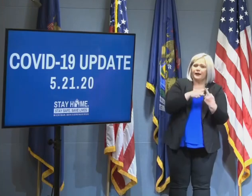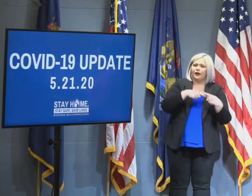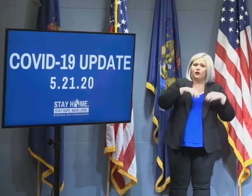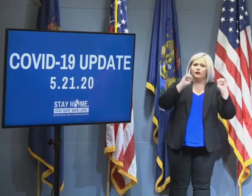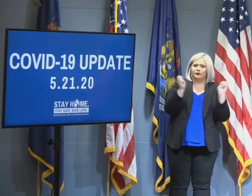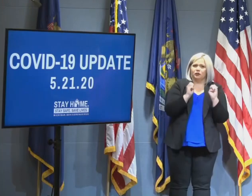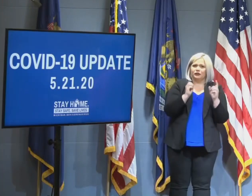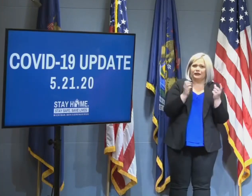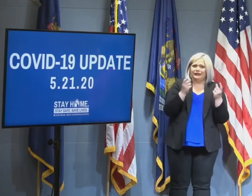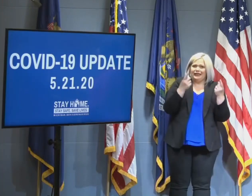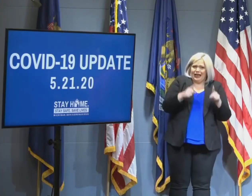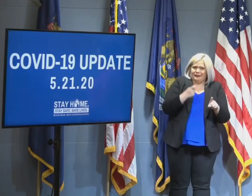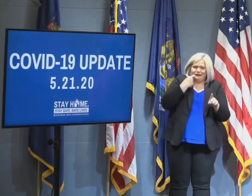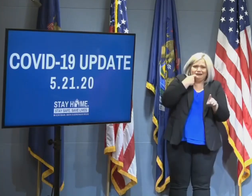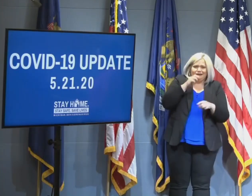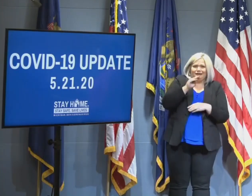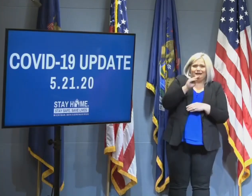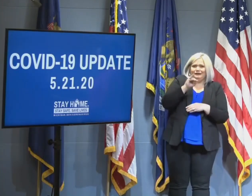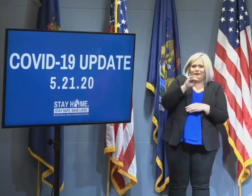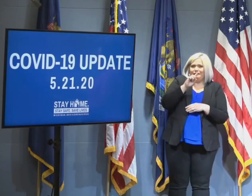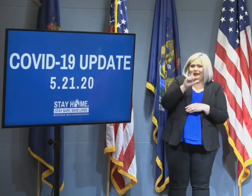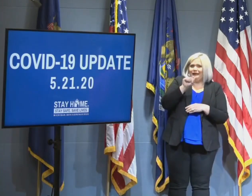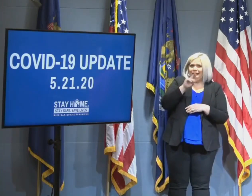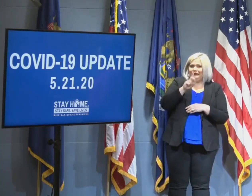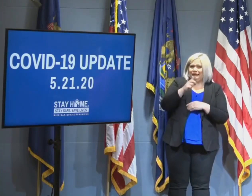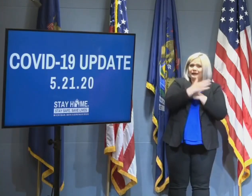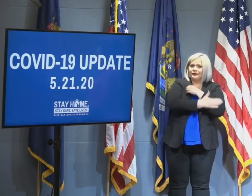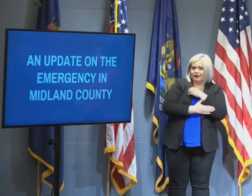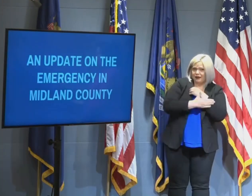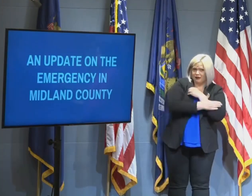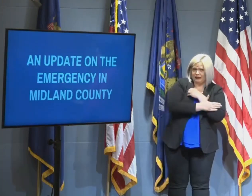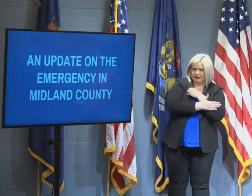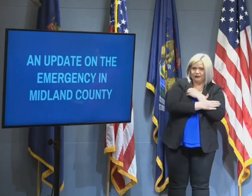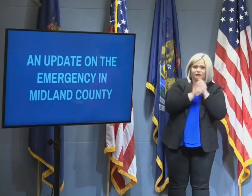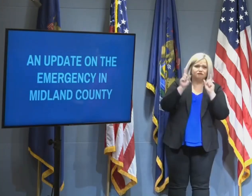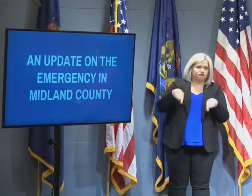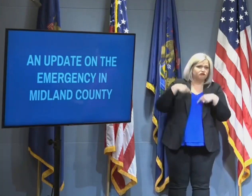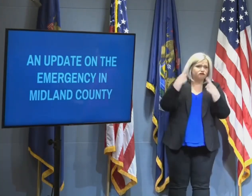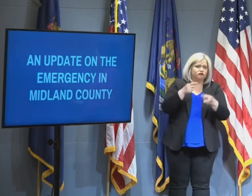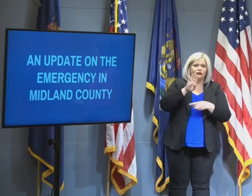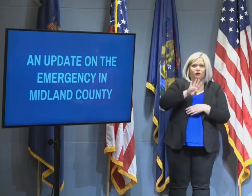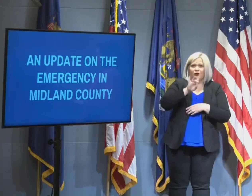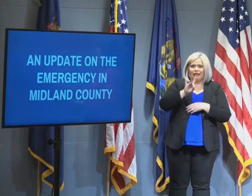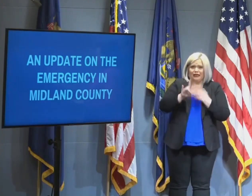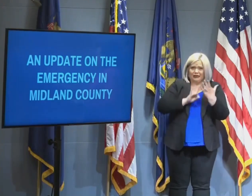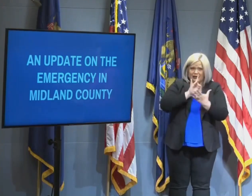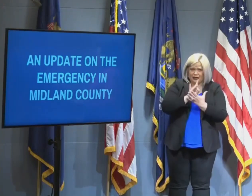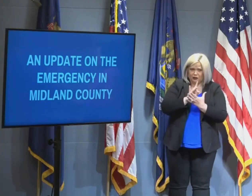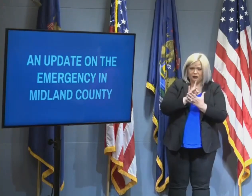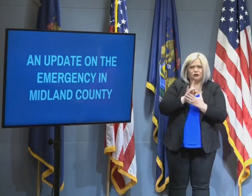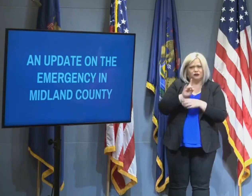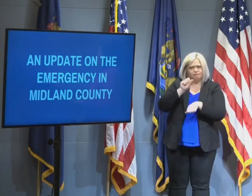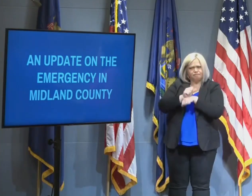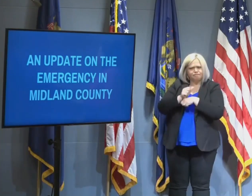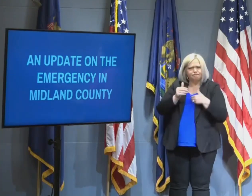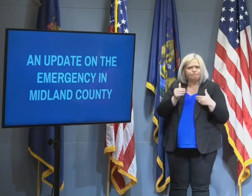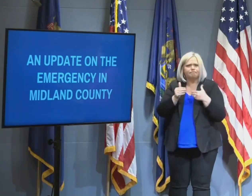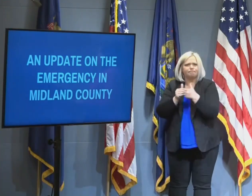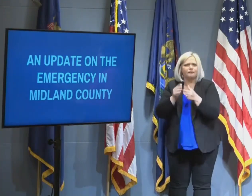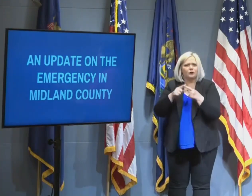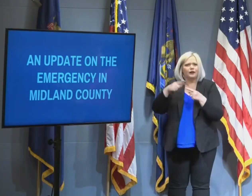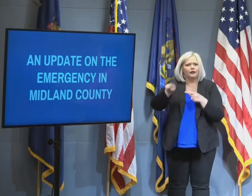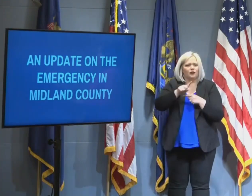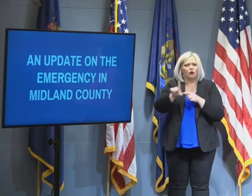emergency situation in Midland County. Over the past 48 hours, have been working closely with Midland County elected